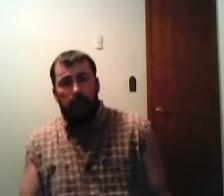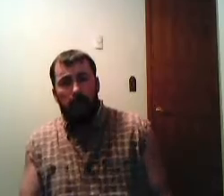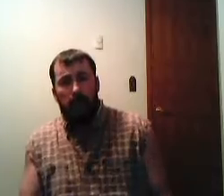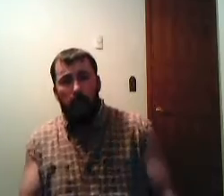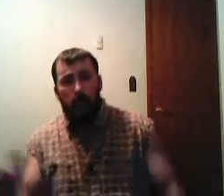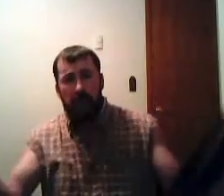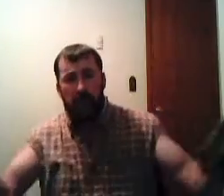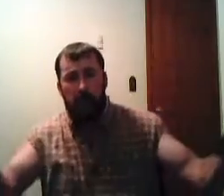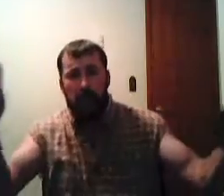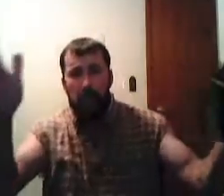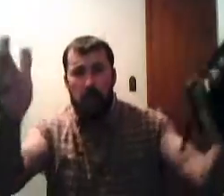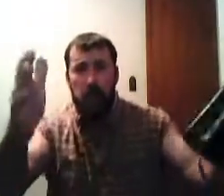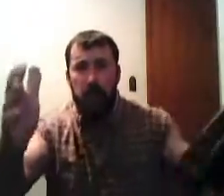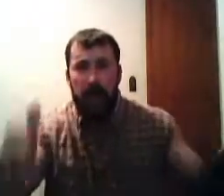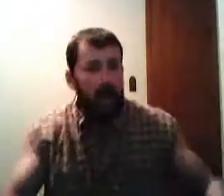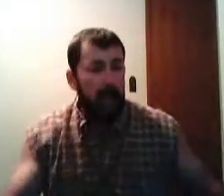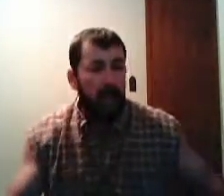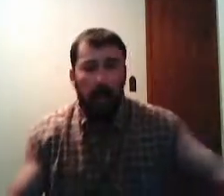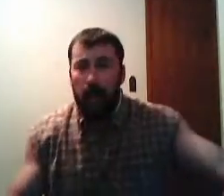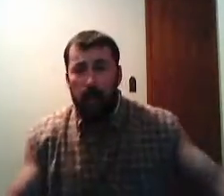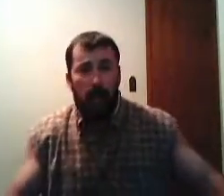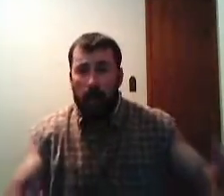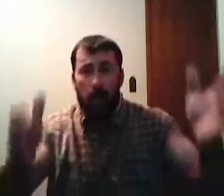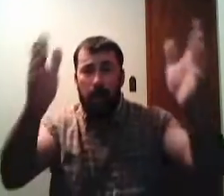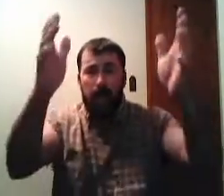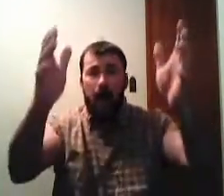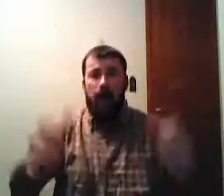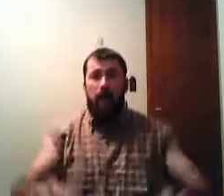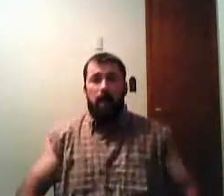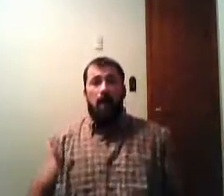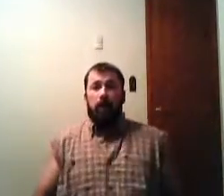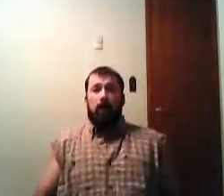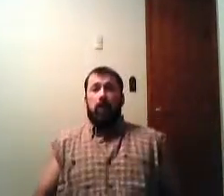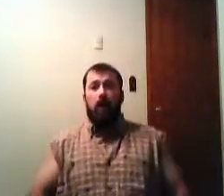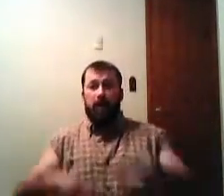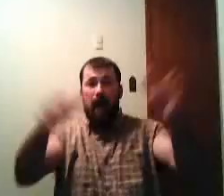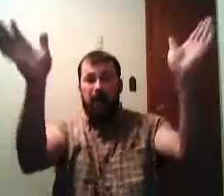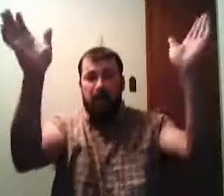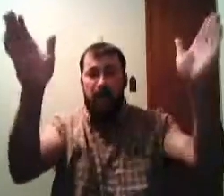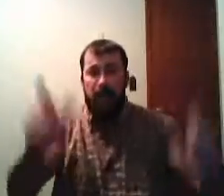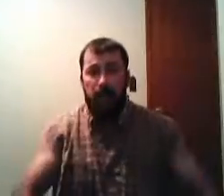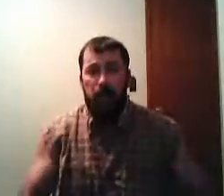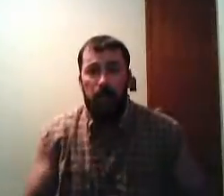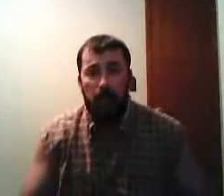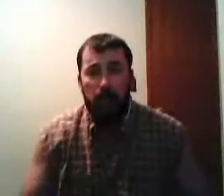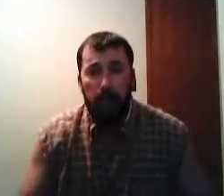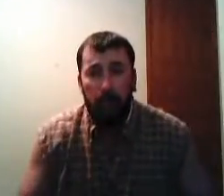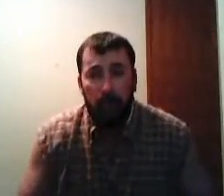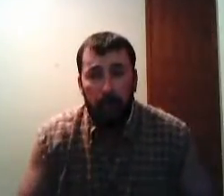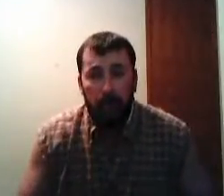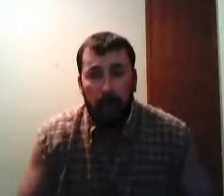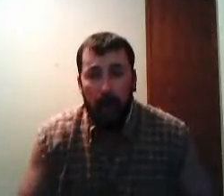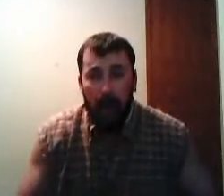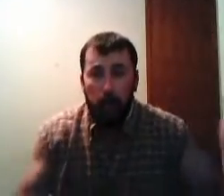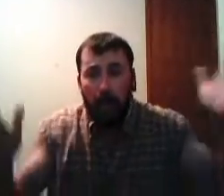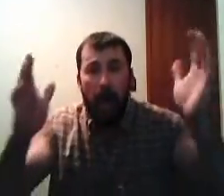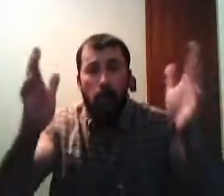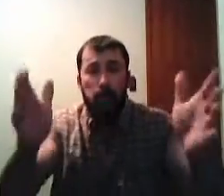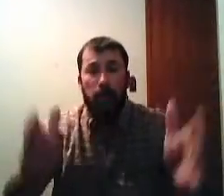they want separation of church and state well glory to God I belong to the church not the state I don't belong to the